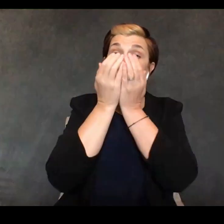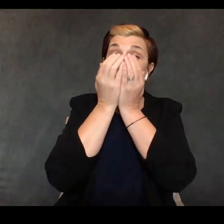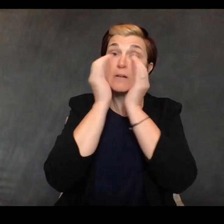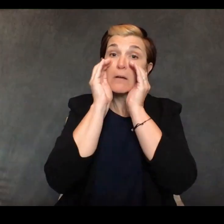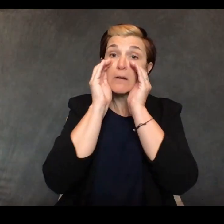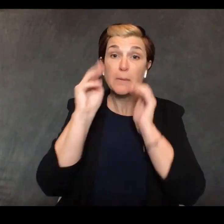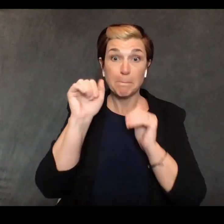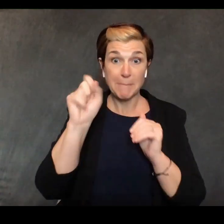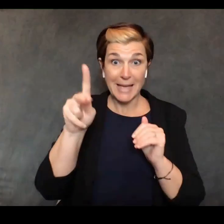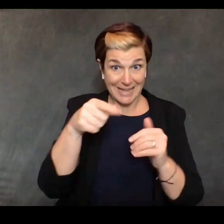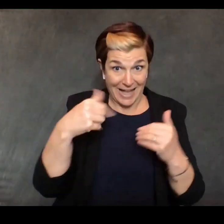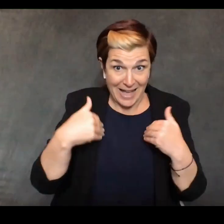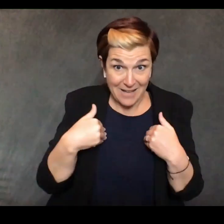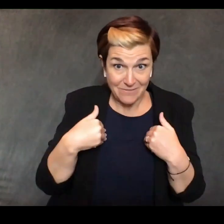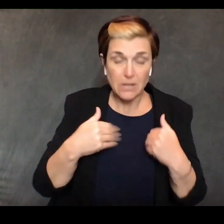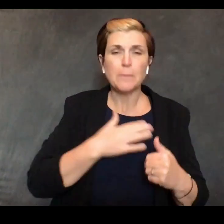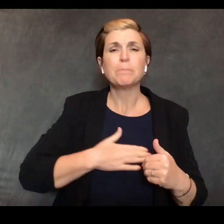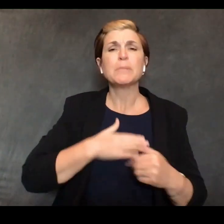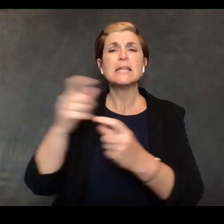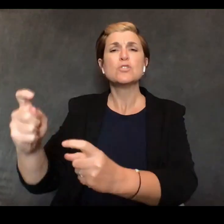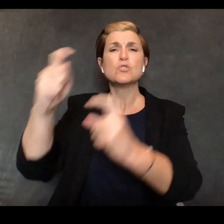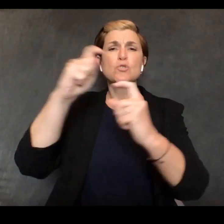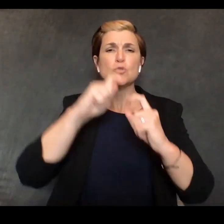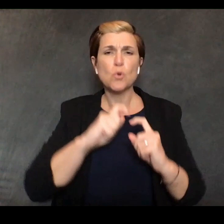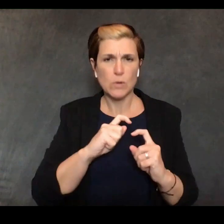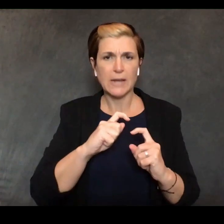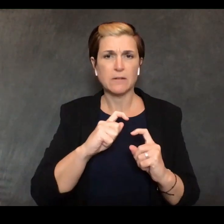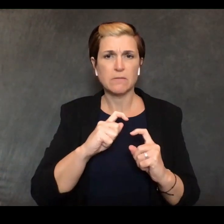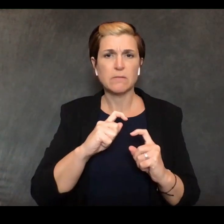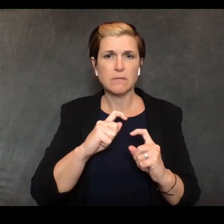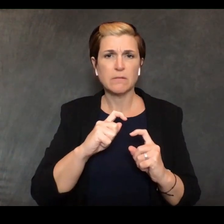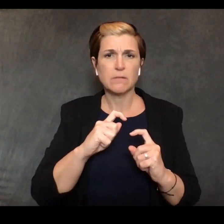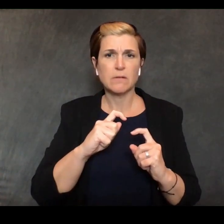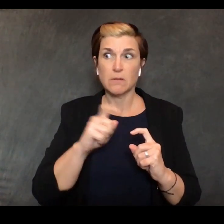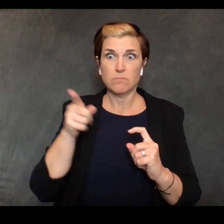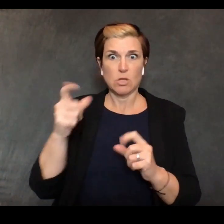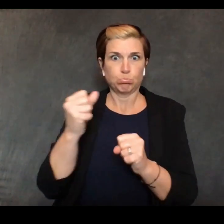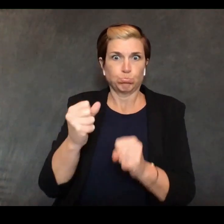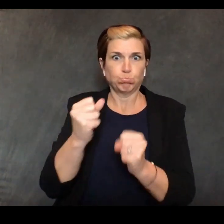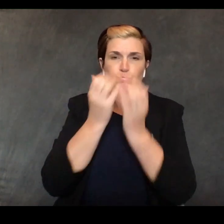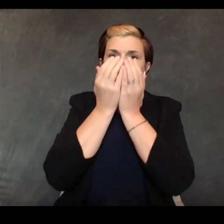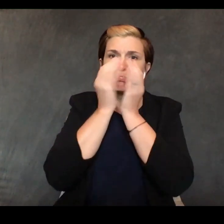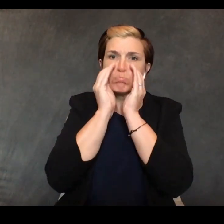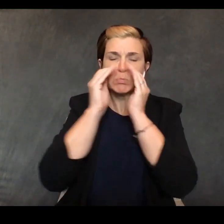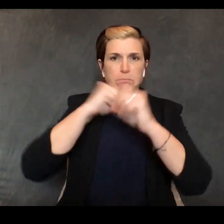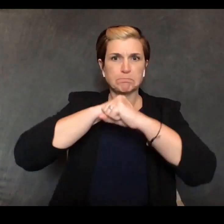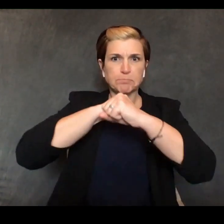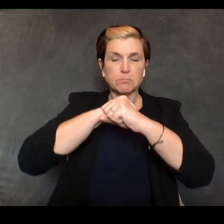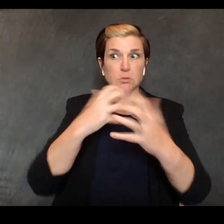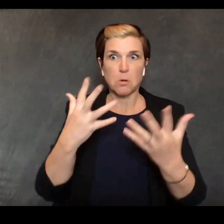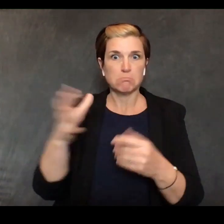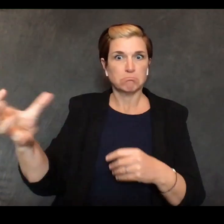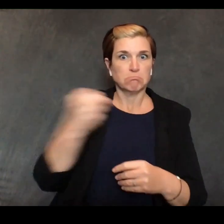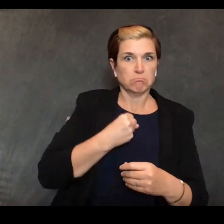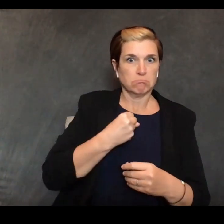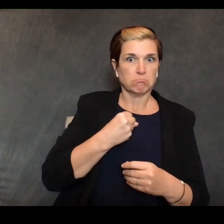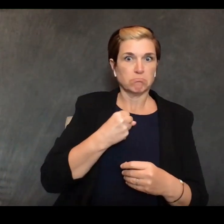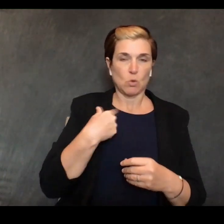of those industrial masks because of what the president asked to be included in legislation moving through the congress today those